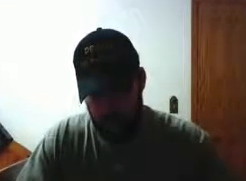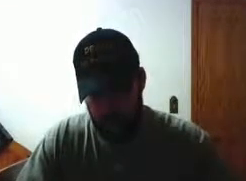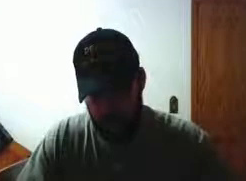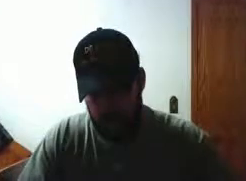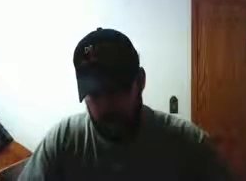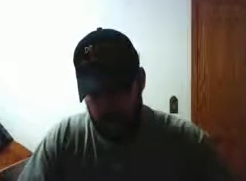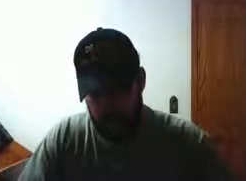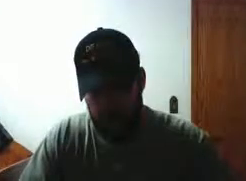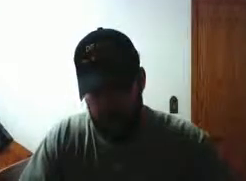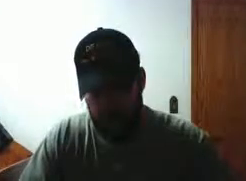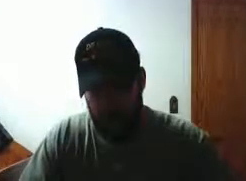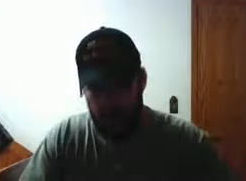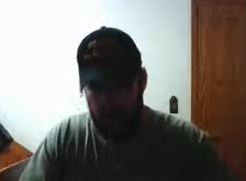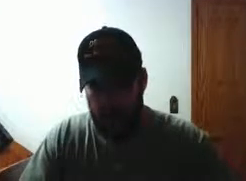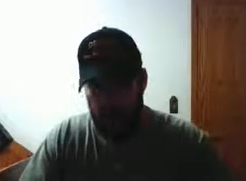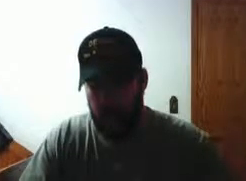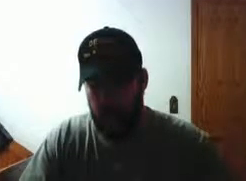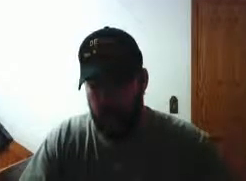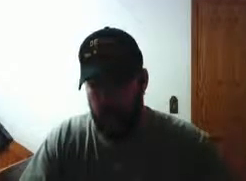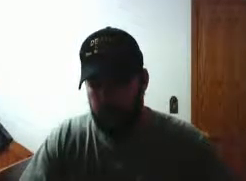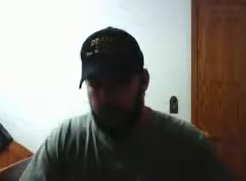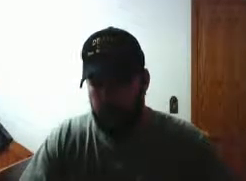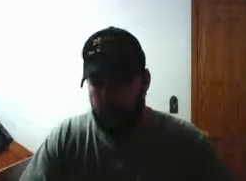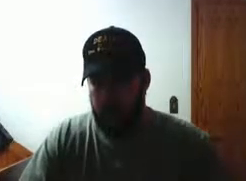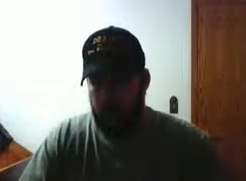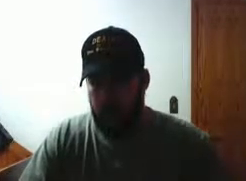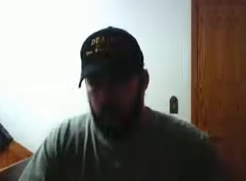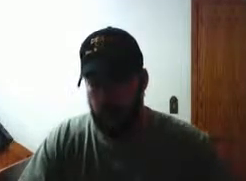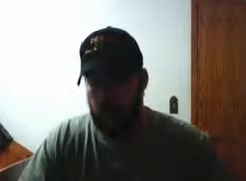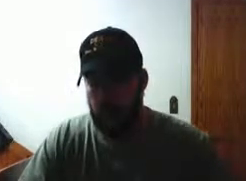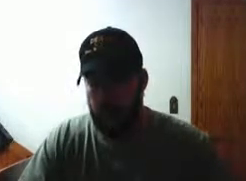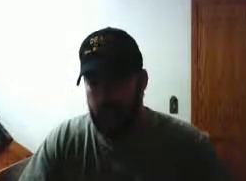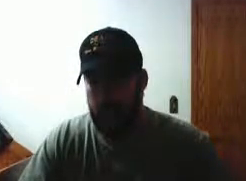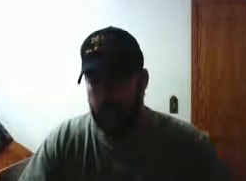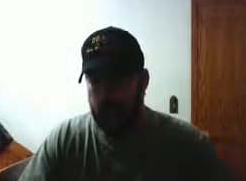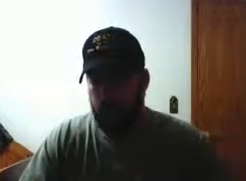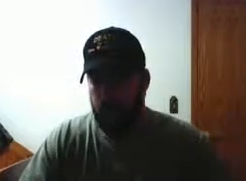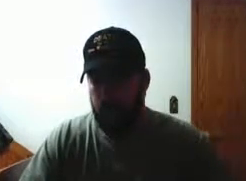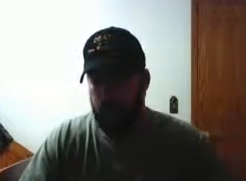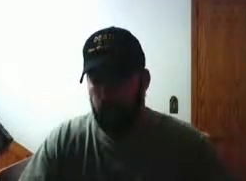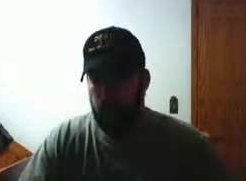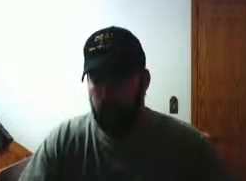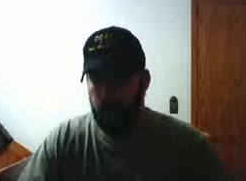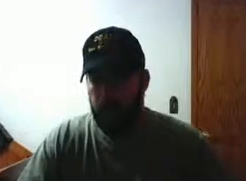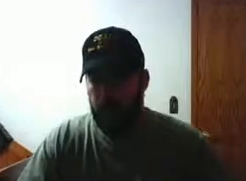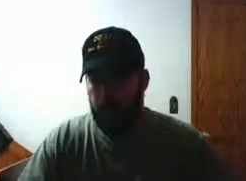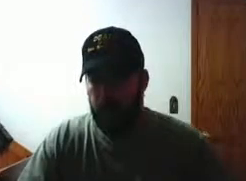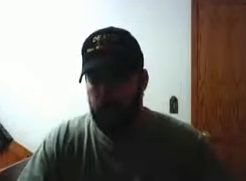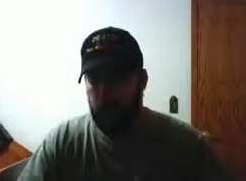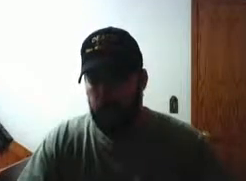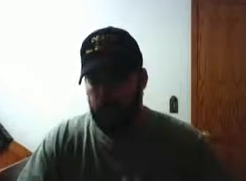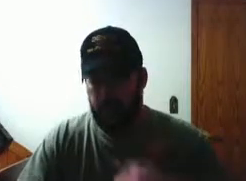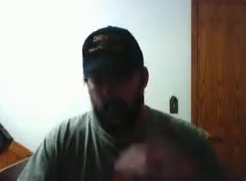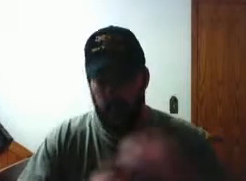since 2001 matter fact it come out and uh actually it started in the 80s under reagan and it's been sort of